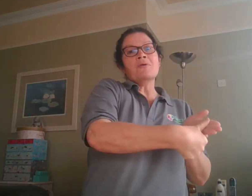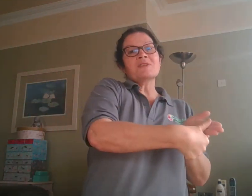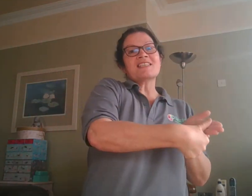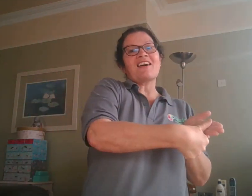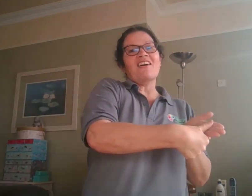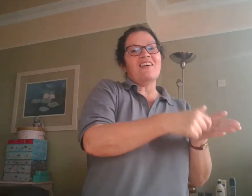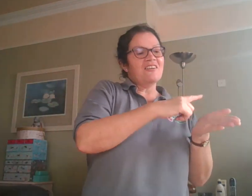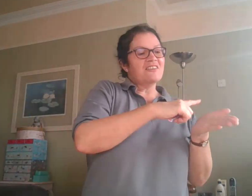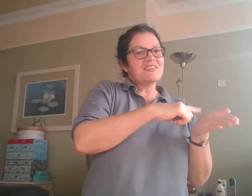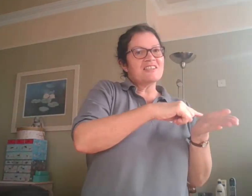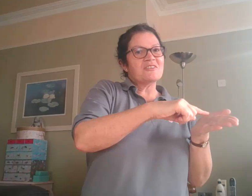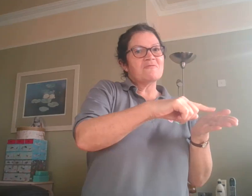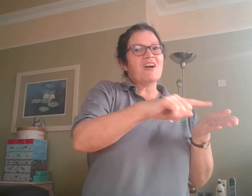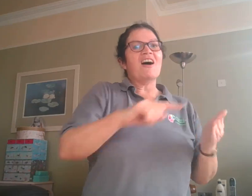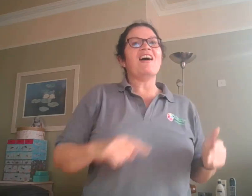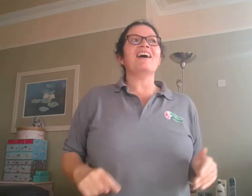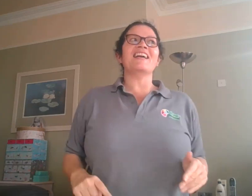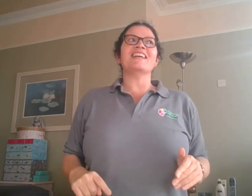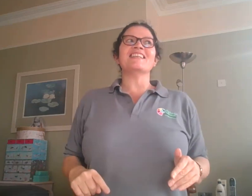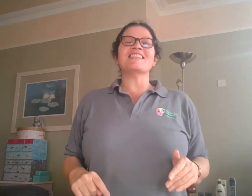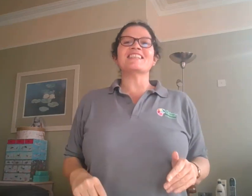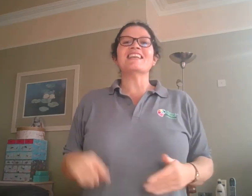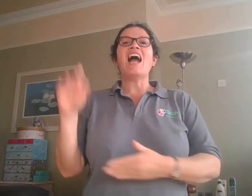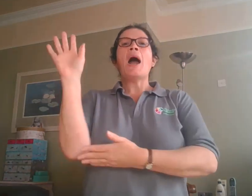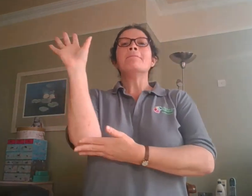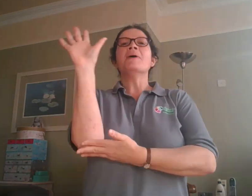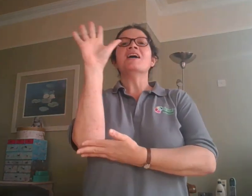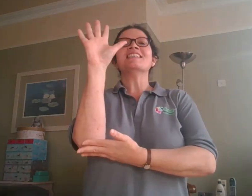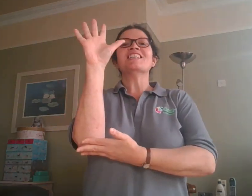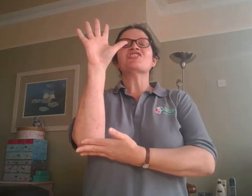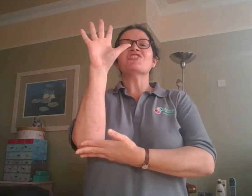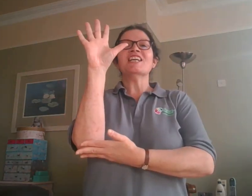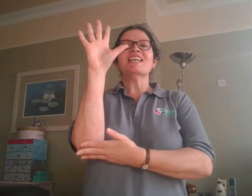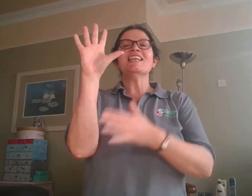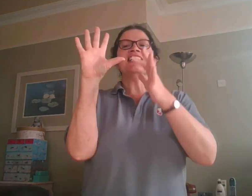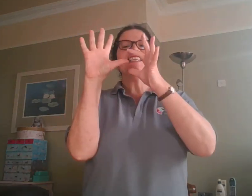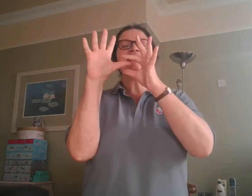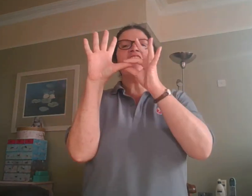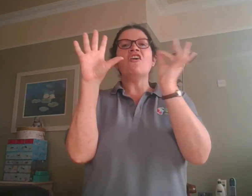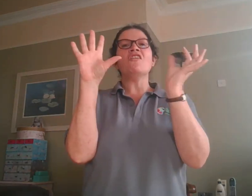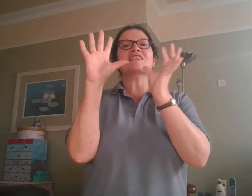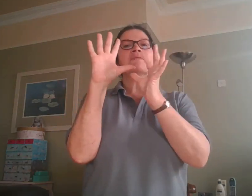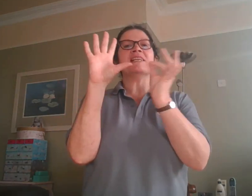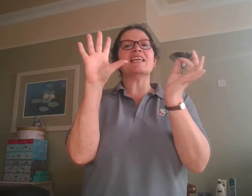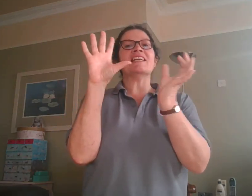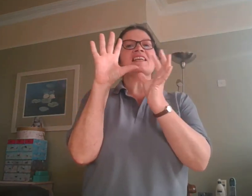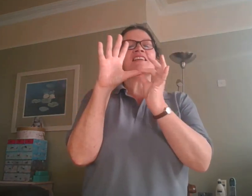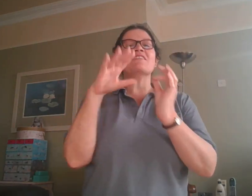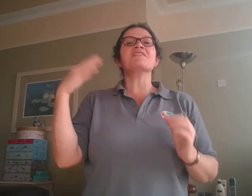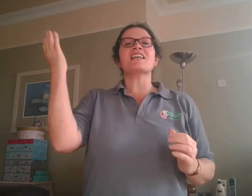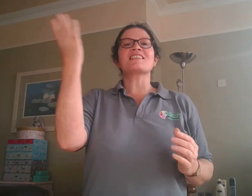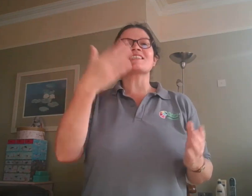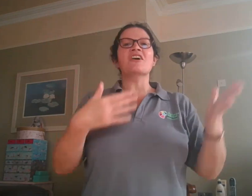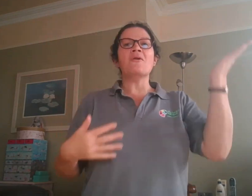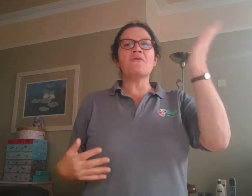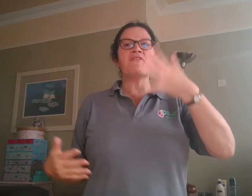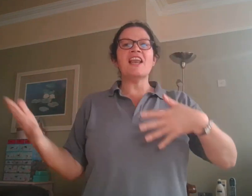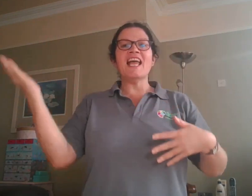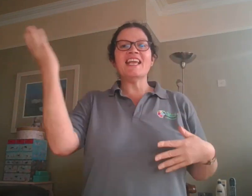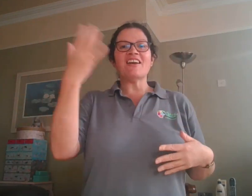postcards to write. Budding trees, autumn leaves, a snowflake